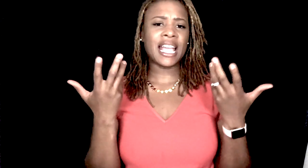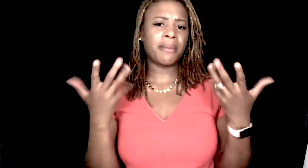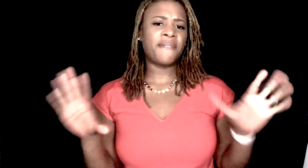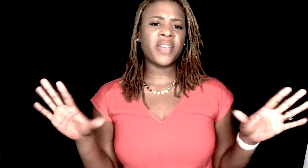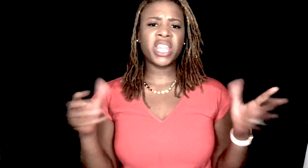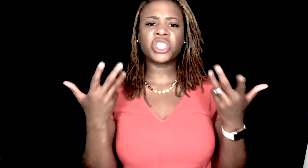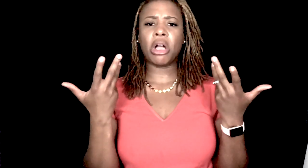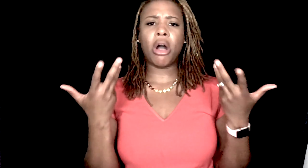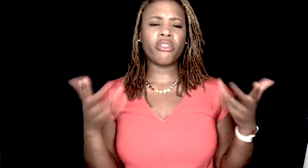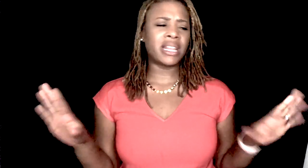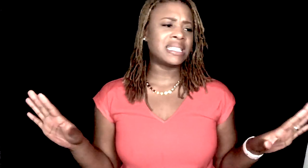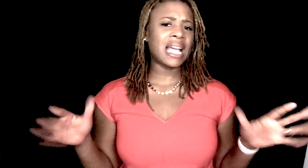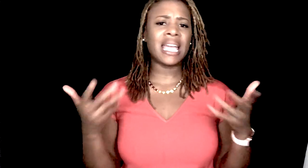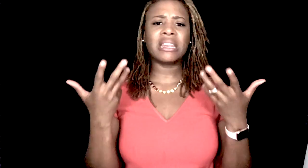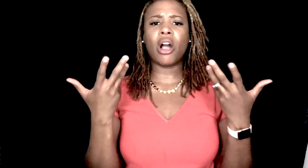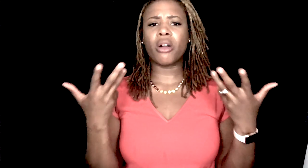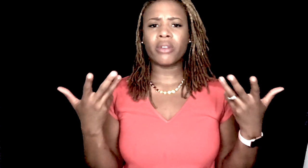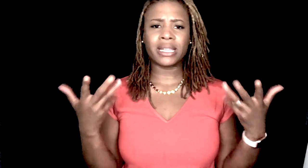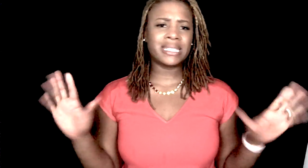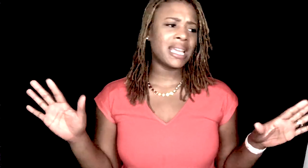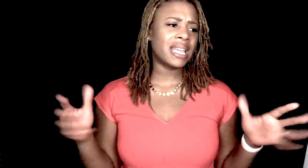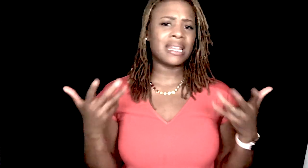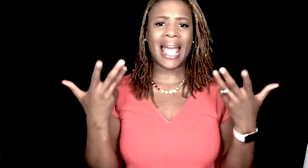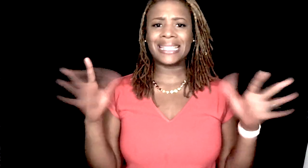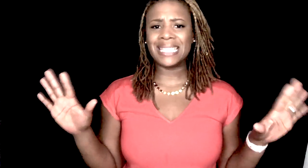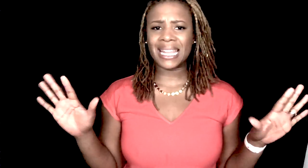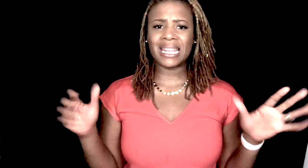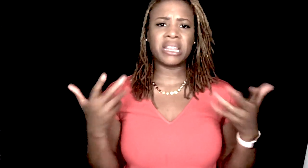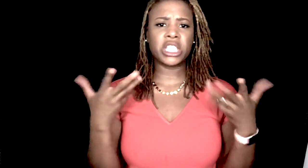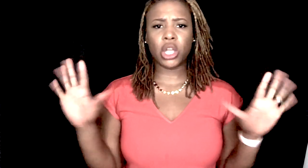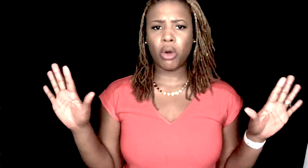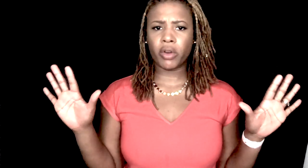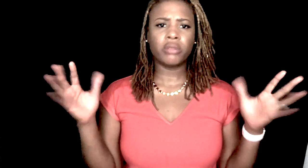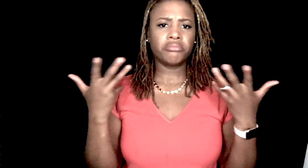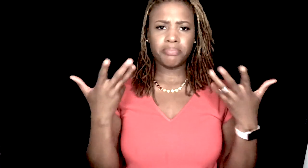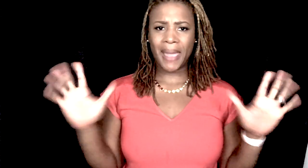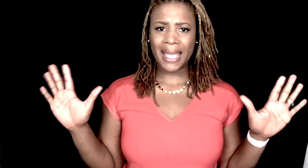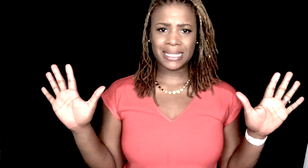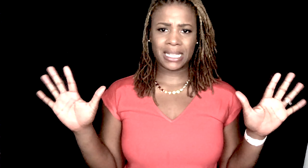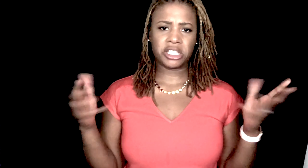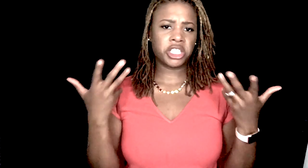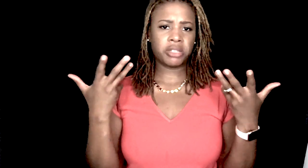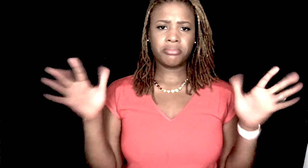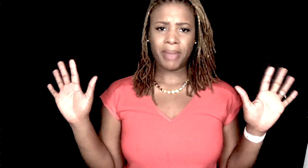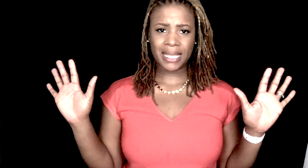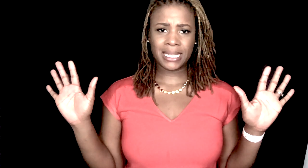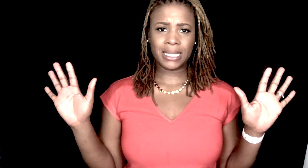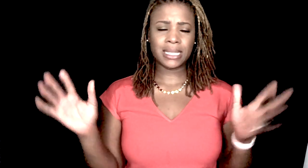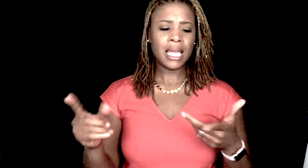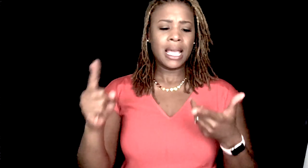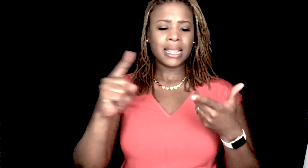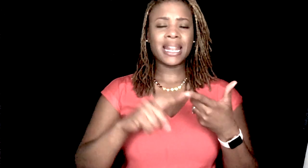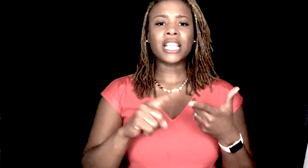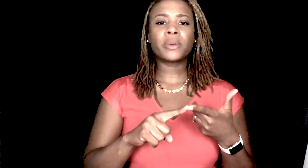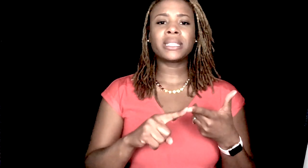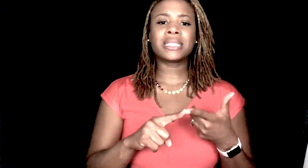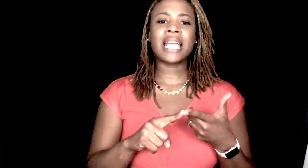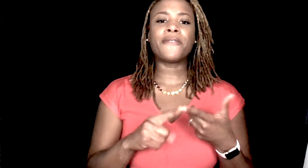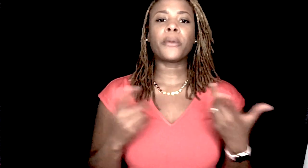can be finished, already done, already did it, I did it, it's over, past tense. Past tense. The next one is the sign for